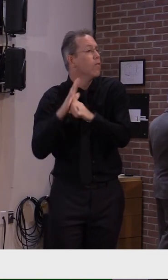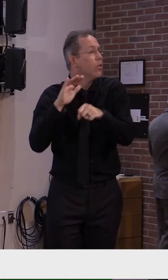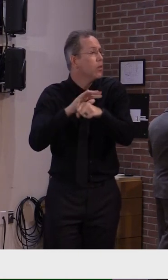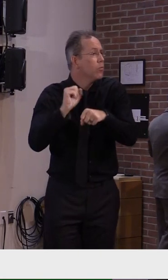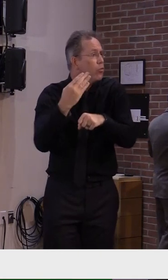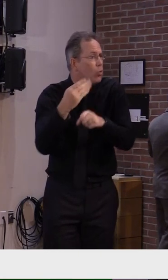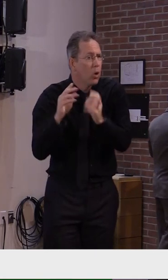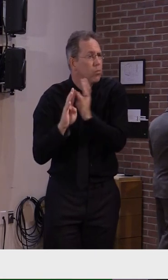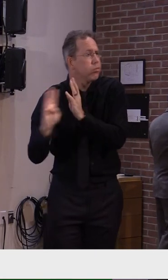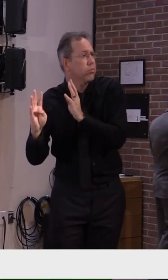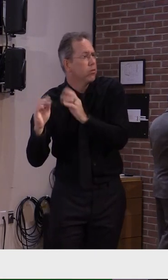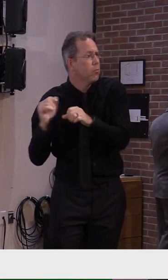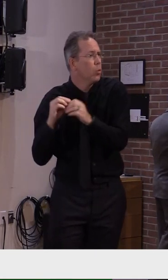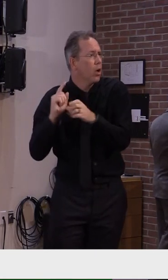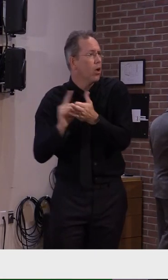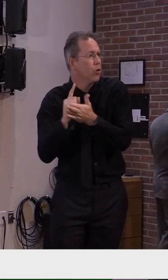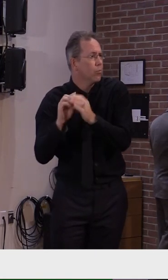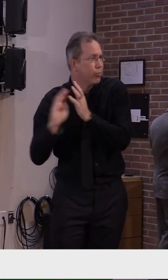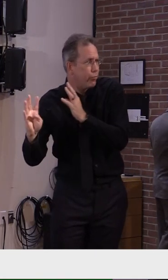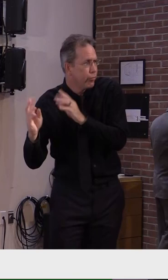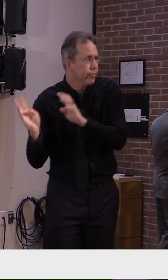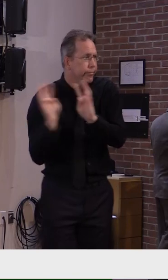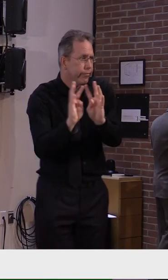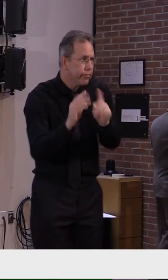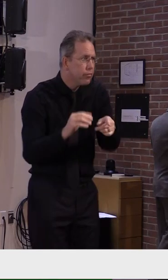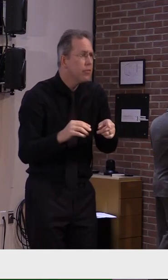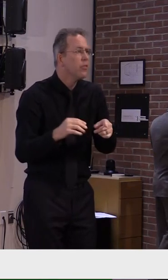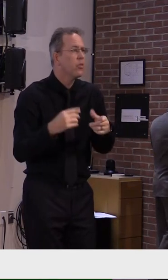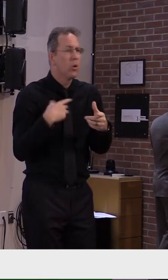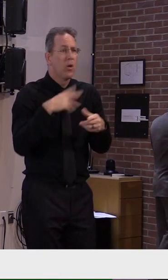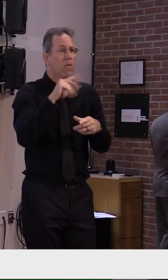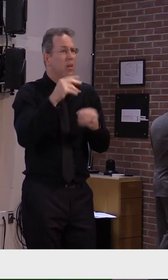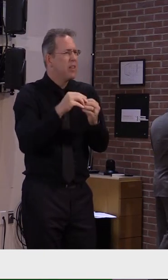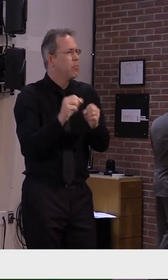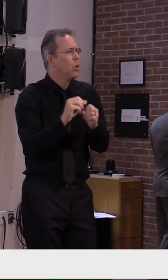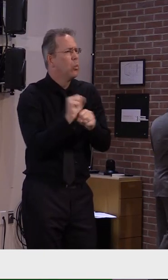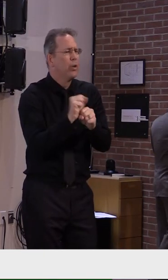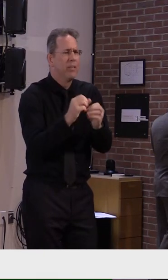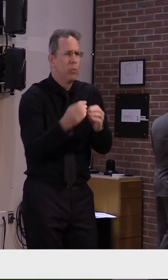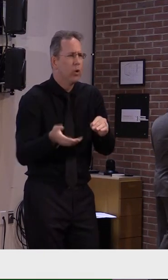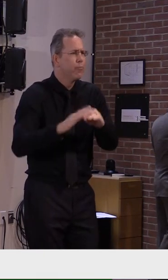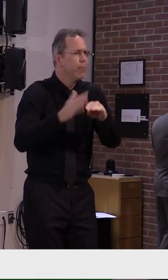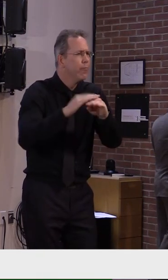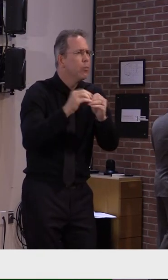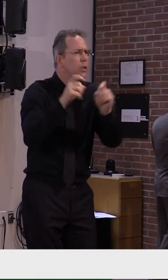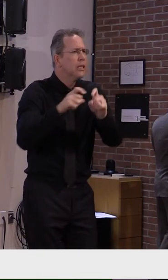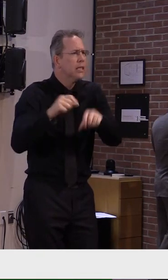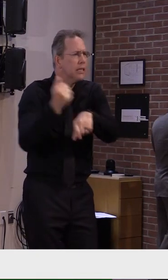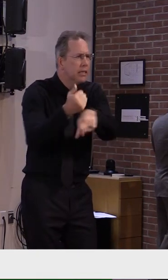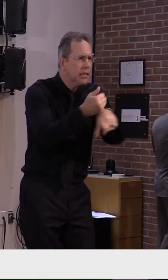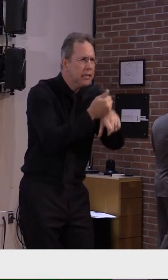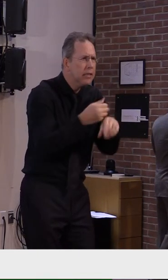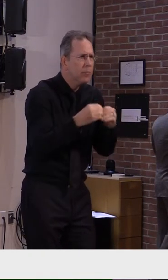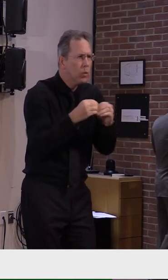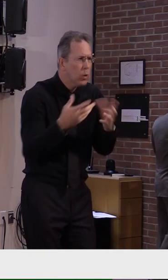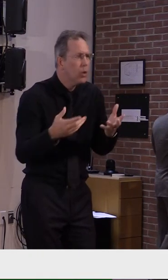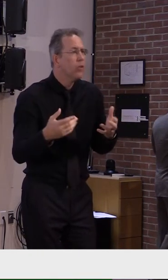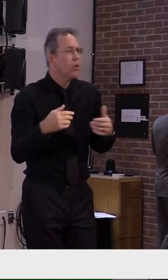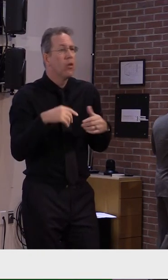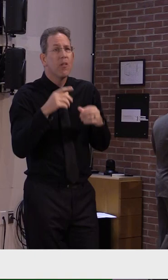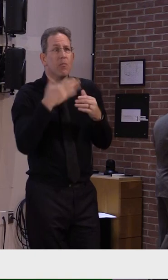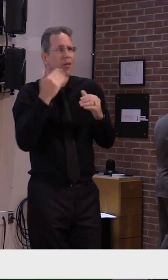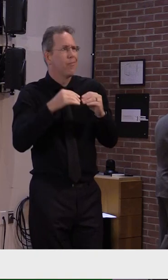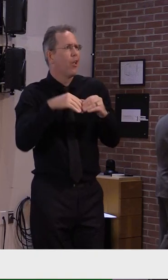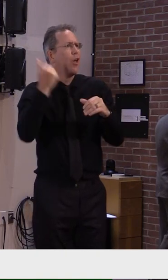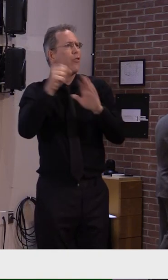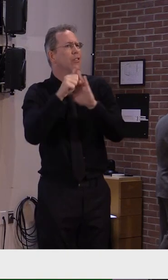Even though Vermont already does more testing per capita than any other state, our goal is to make testing more